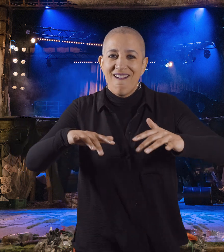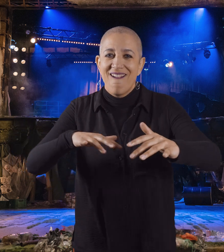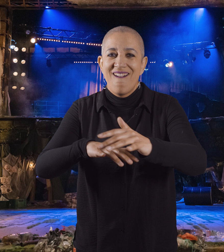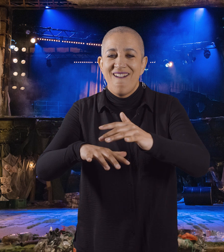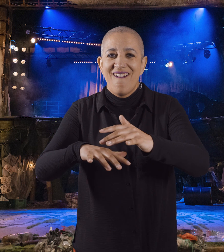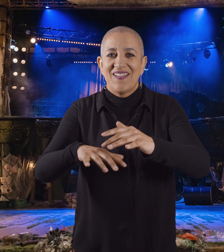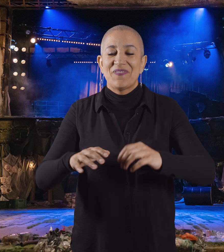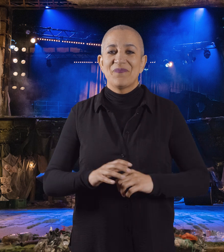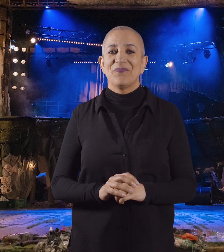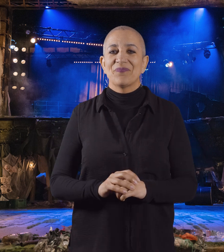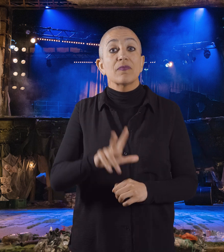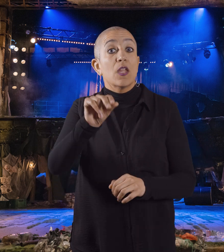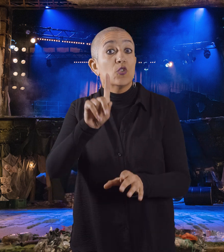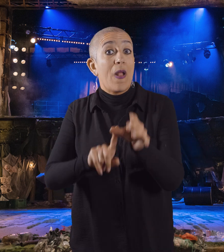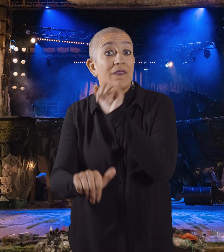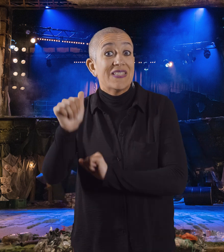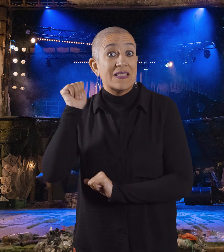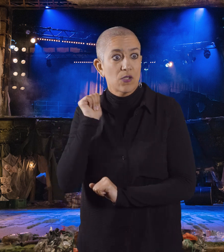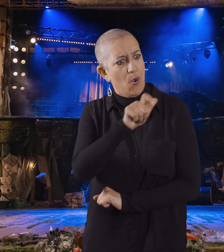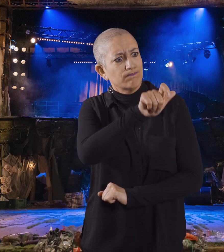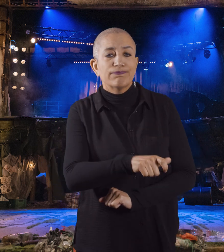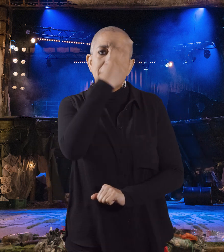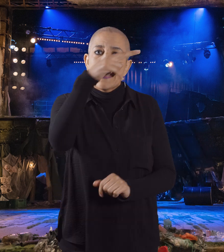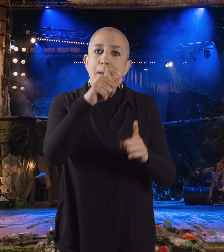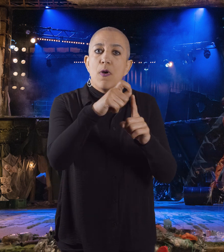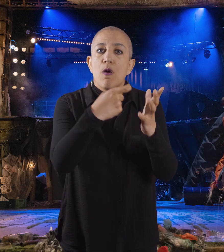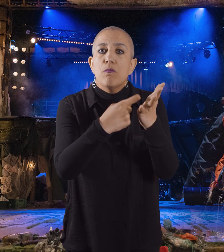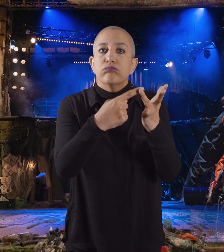Twelve years ago, Prospero was the Duke of Milan.